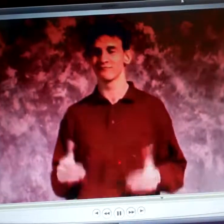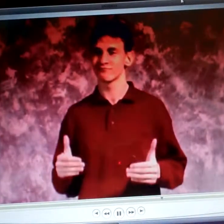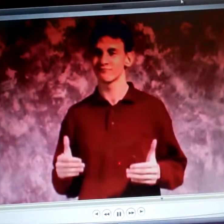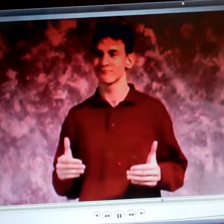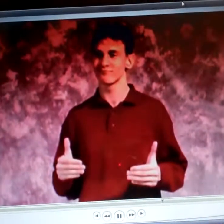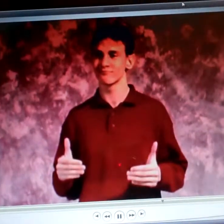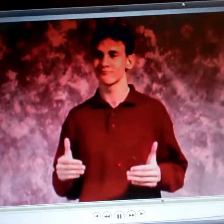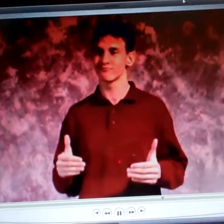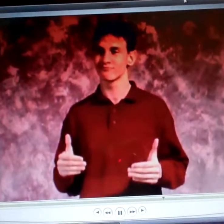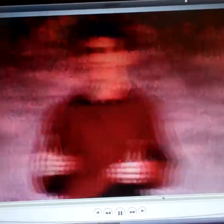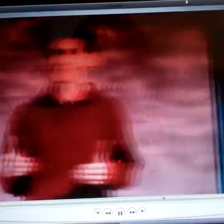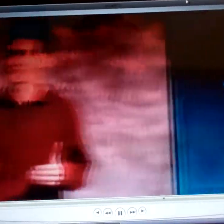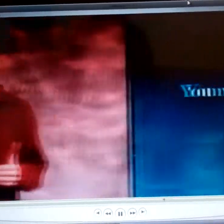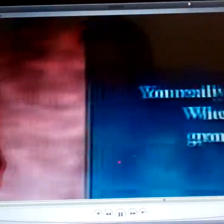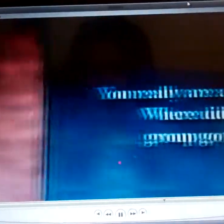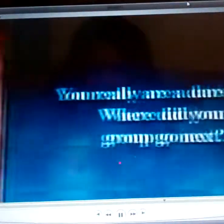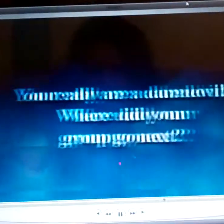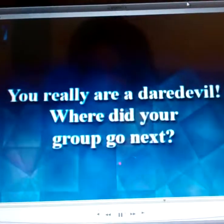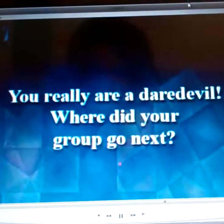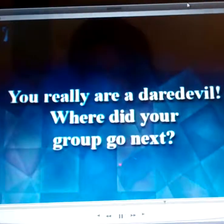So we got in a little bit of trouble, but oh well.